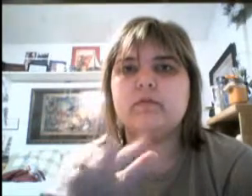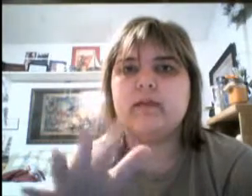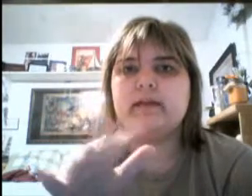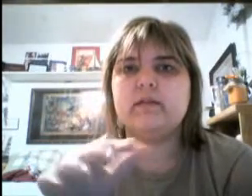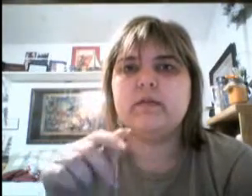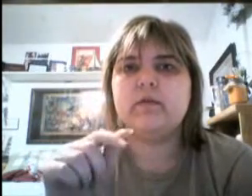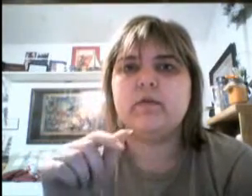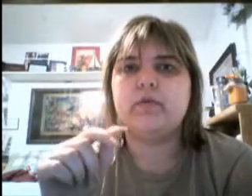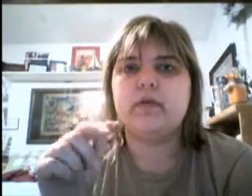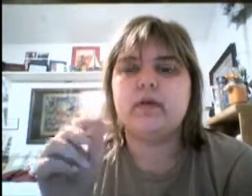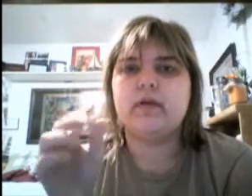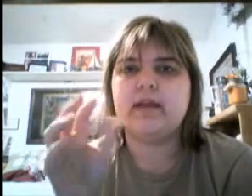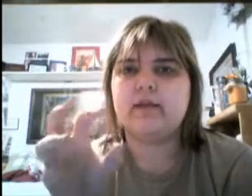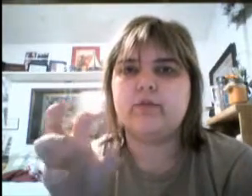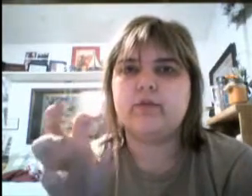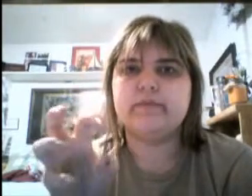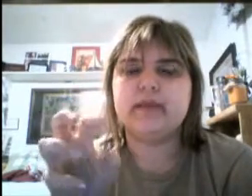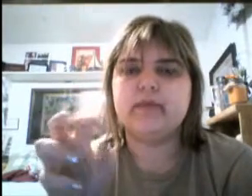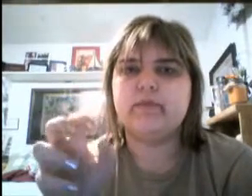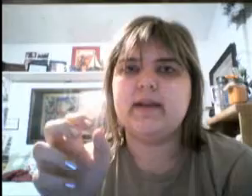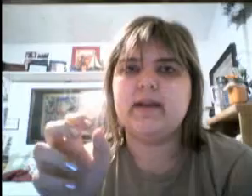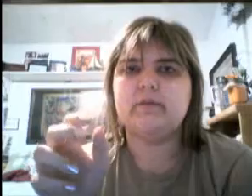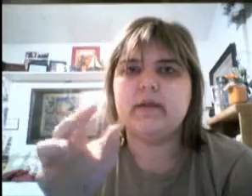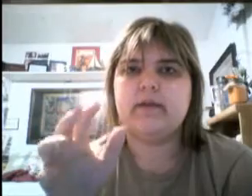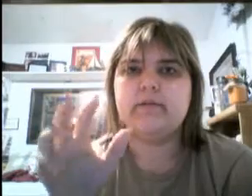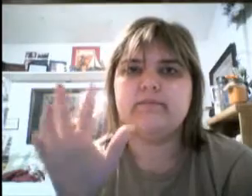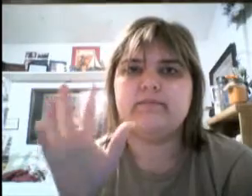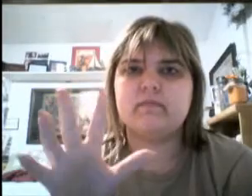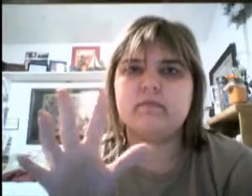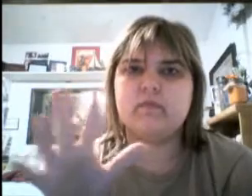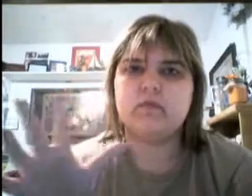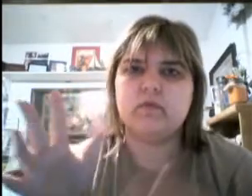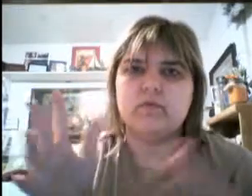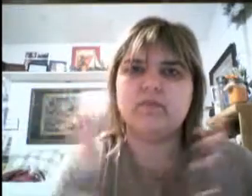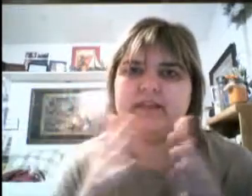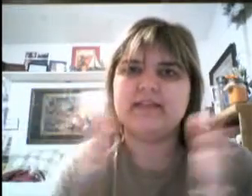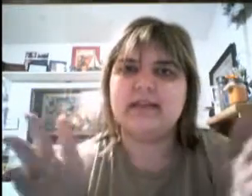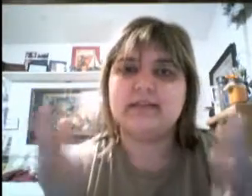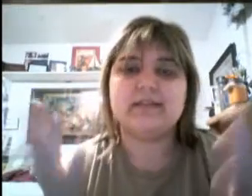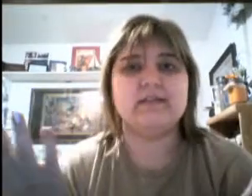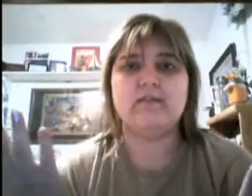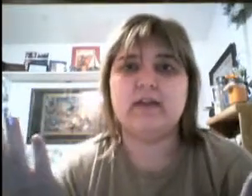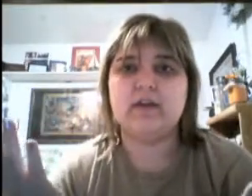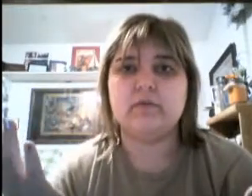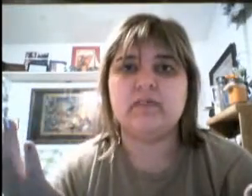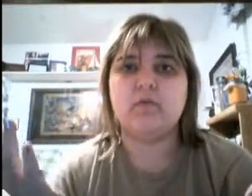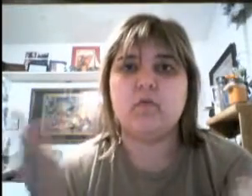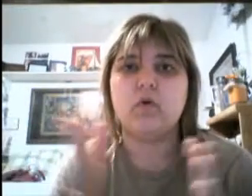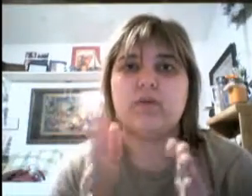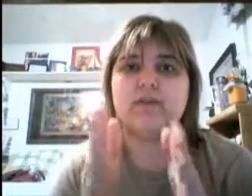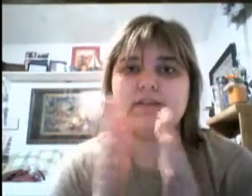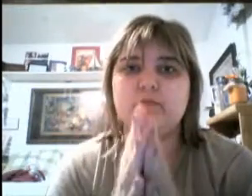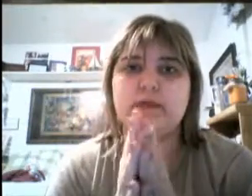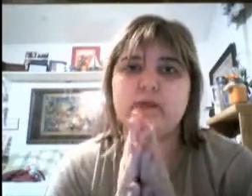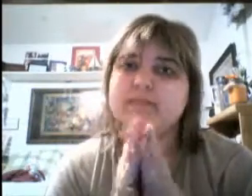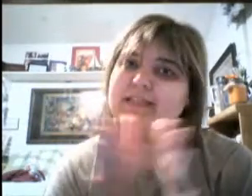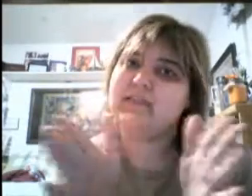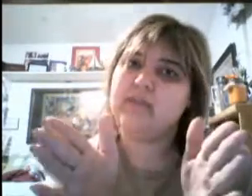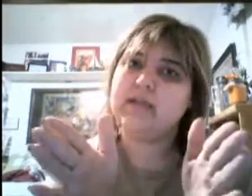like, the people who are in a group together right now, um, who, who take sides. Because if you didn't know in Civil War, the superheroes, they split